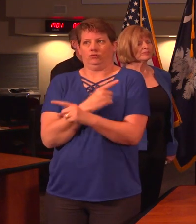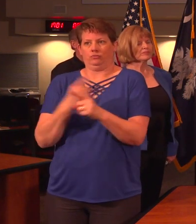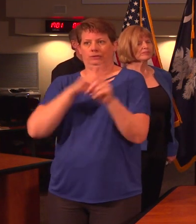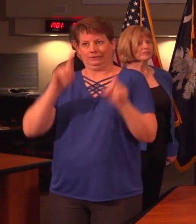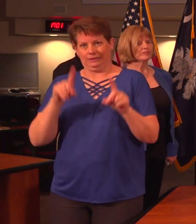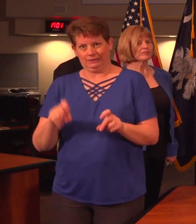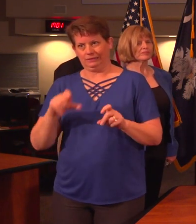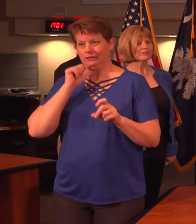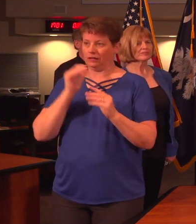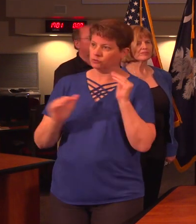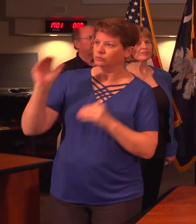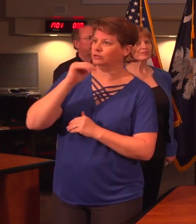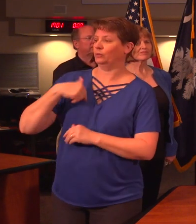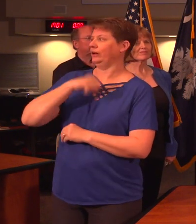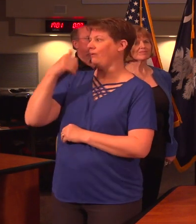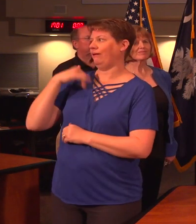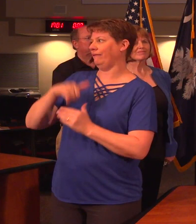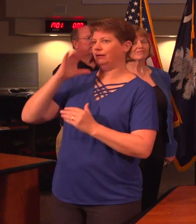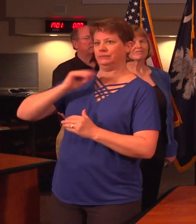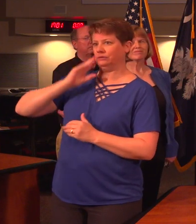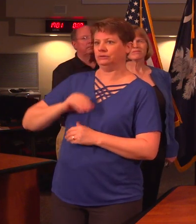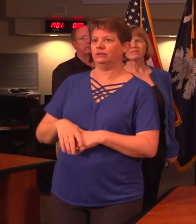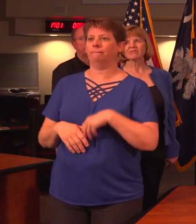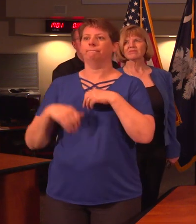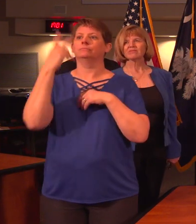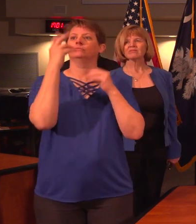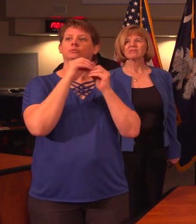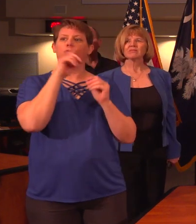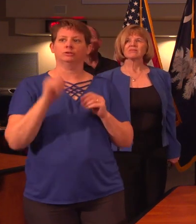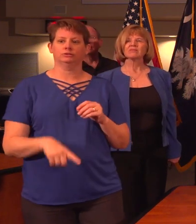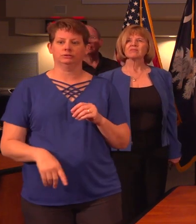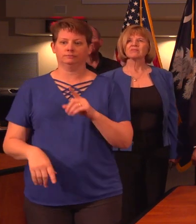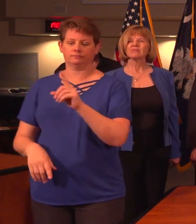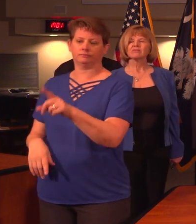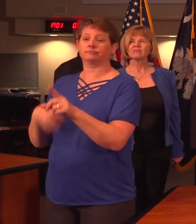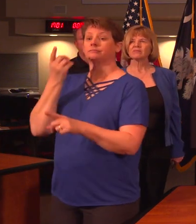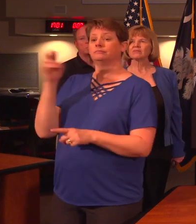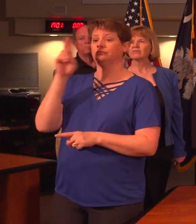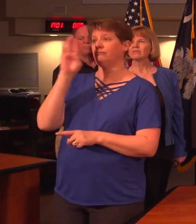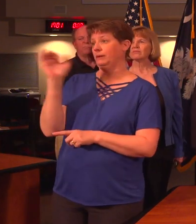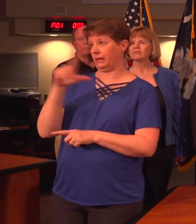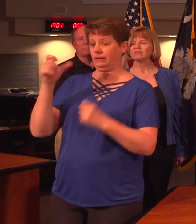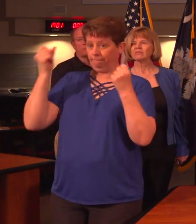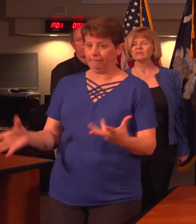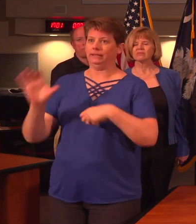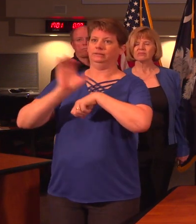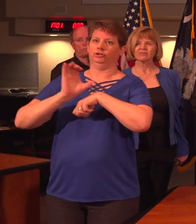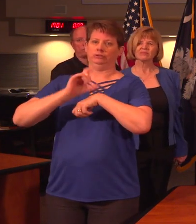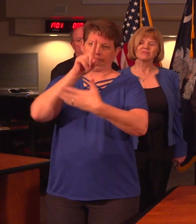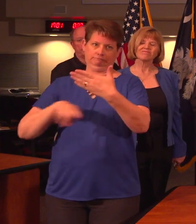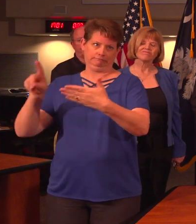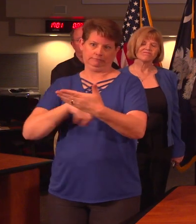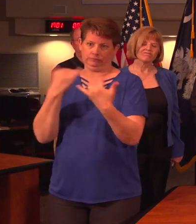a situation where we do experience shortages Two more questions to throw Dr. Bell a lot of churches didn't have church